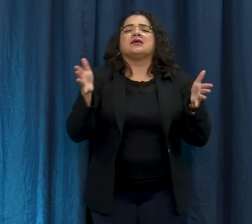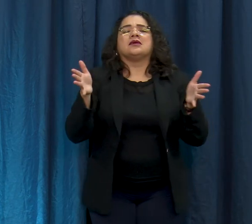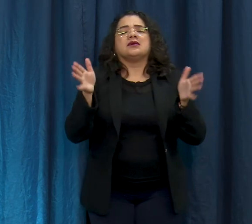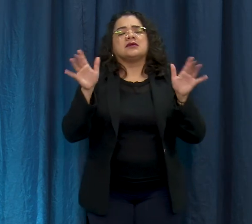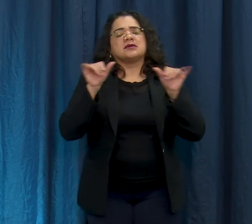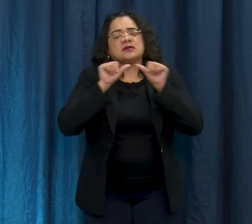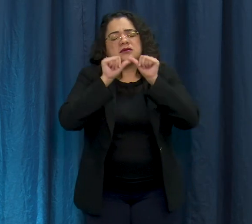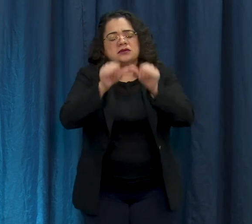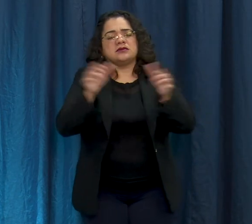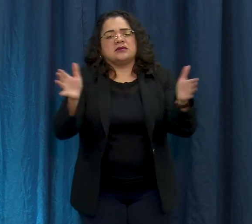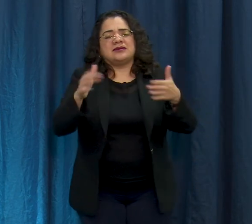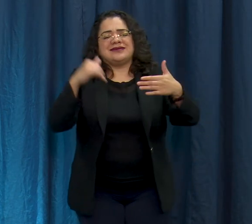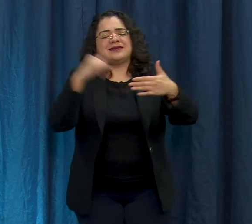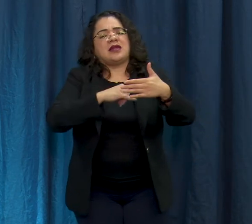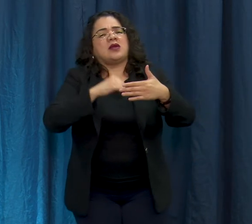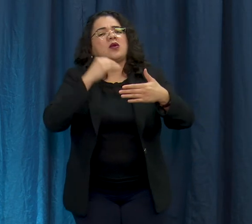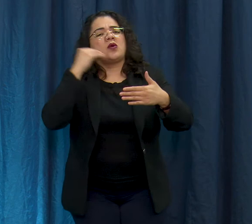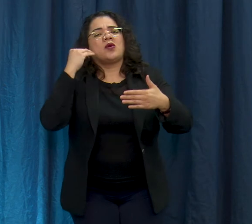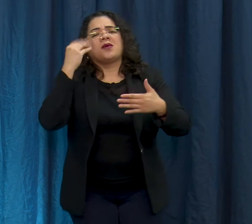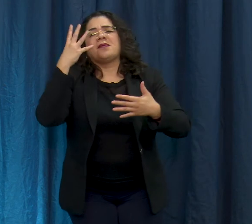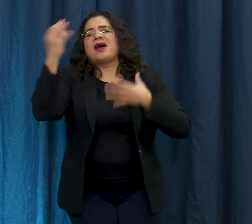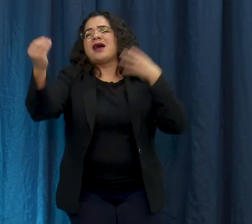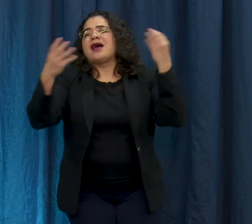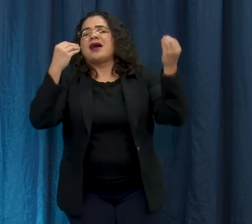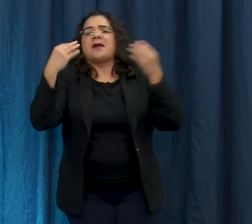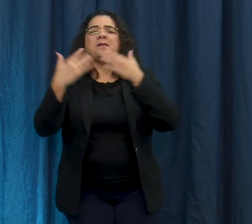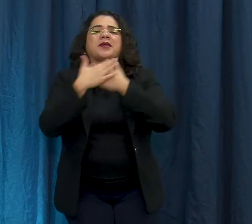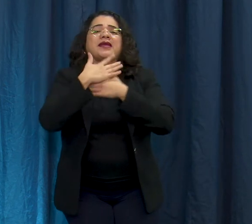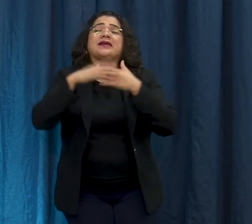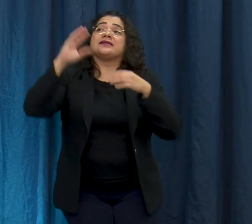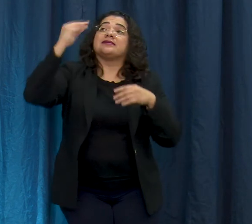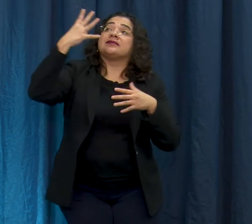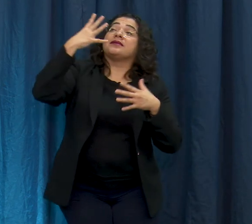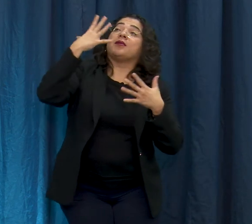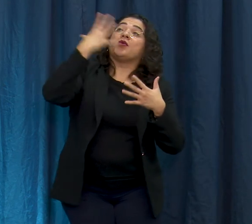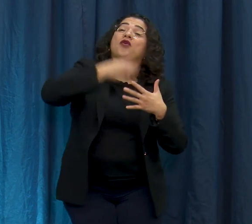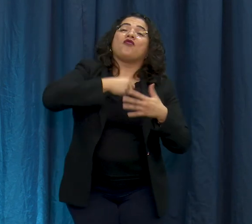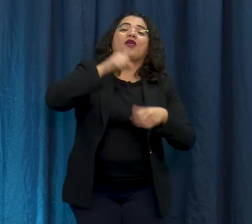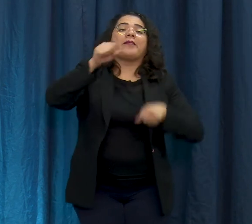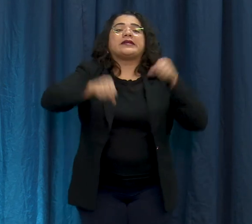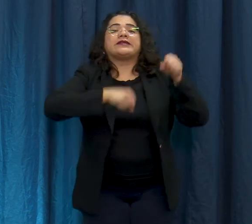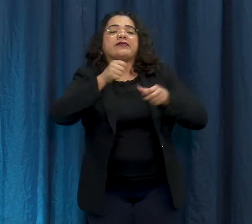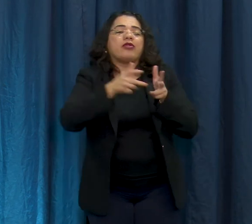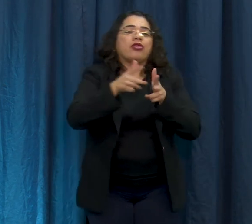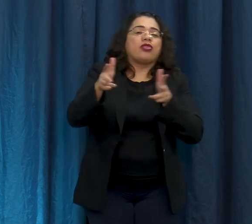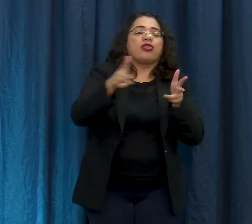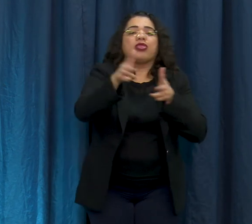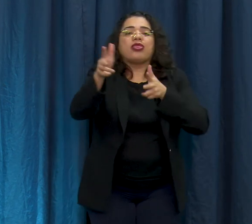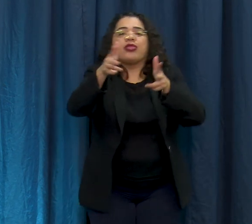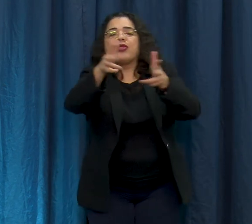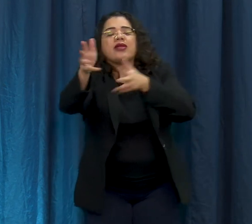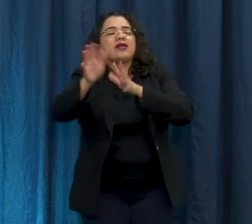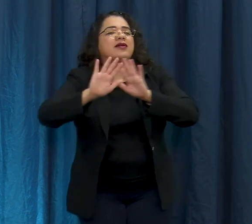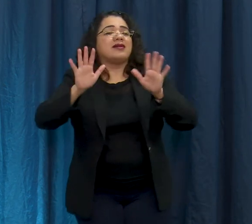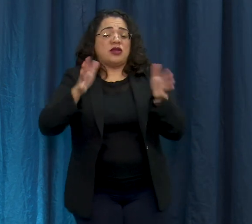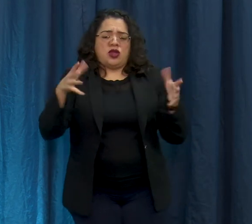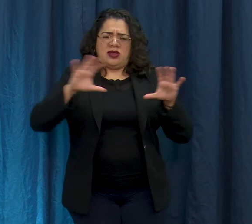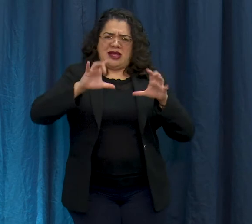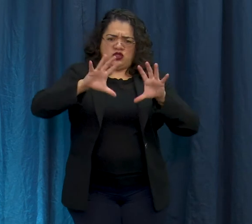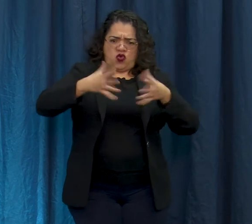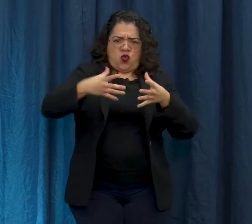Eso quiere decir que no pueden salir a la playa, no pueden salir con sus amigos en grupos en bicicletas. No tienen que estar en grupos.